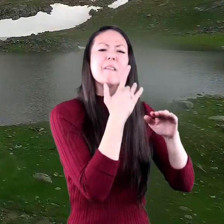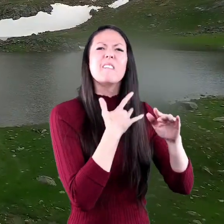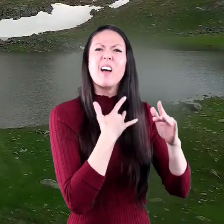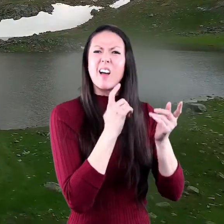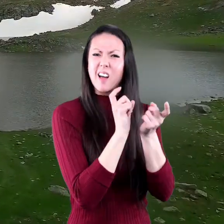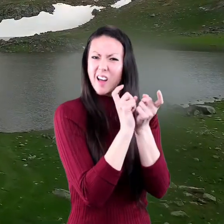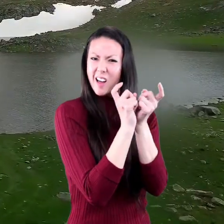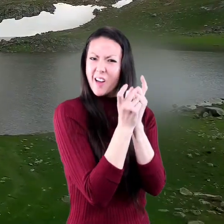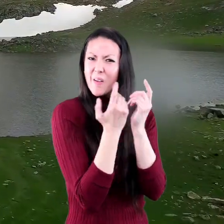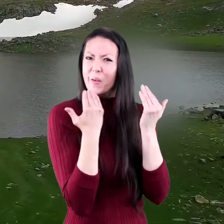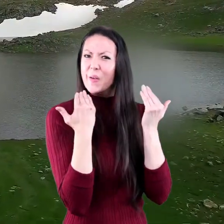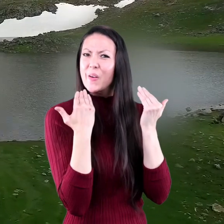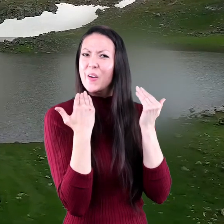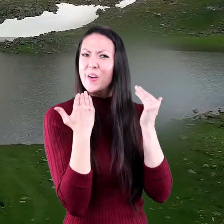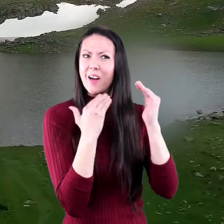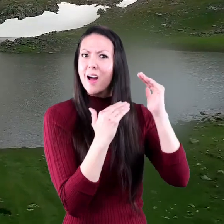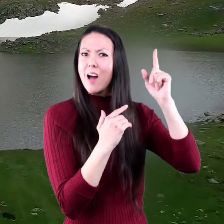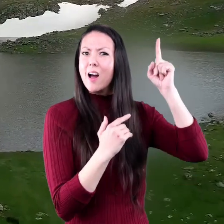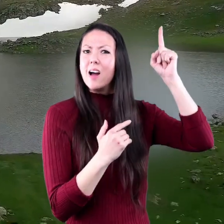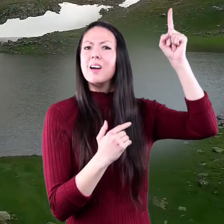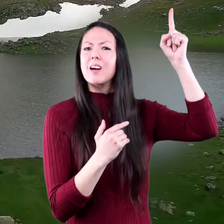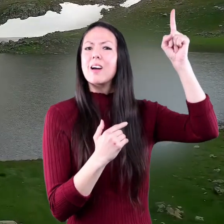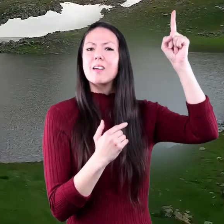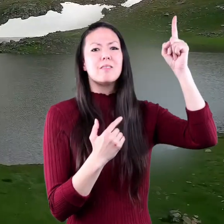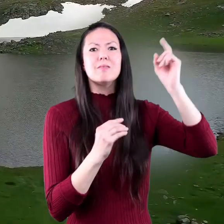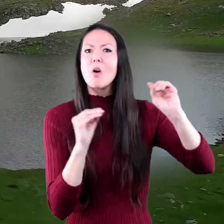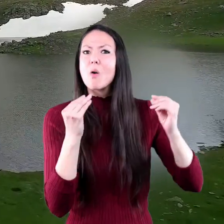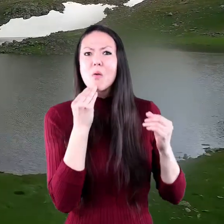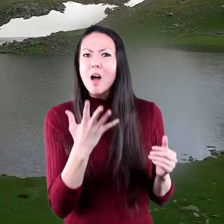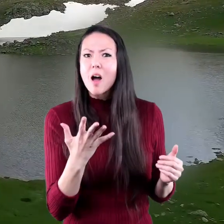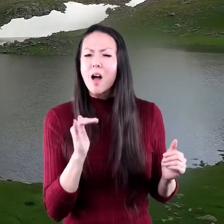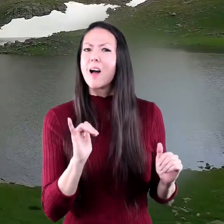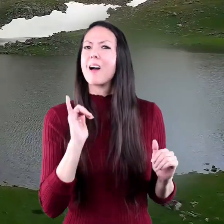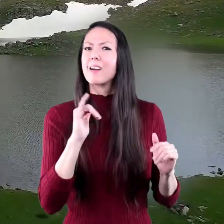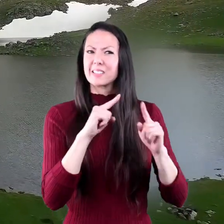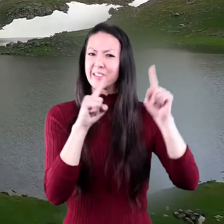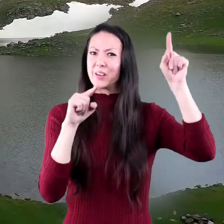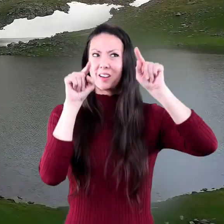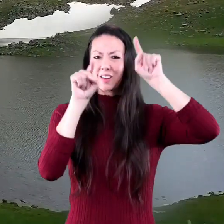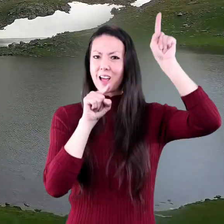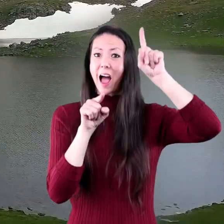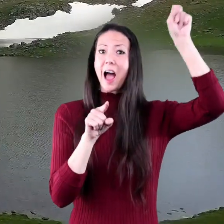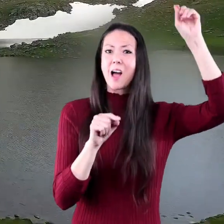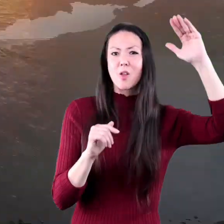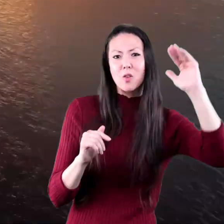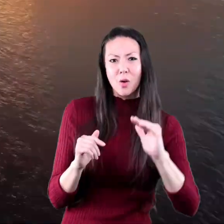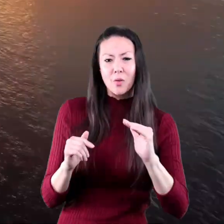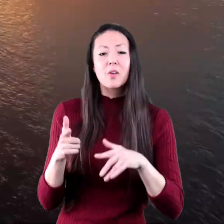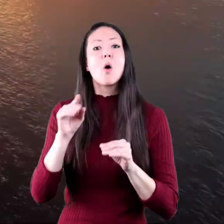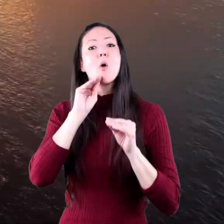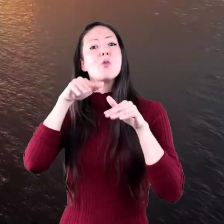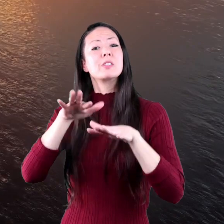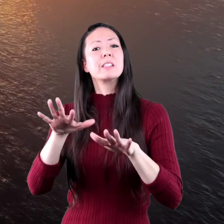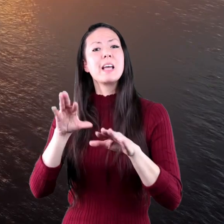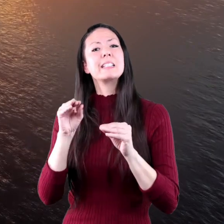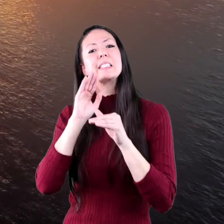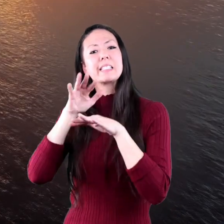cooler it becomes. And the climate is no longer a warm one. Oceans and seas affect